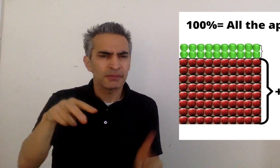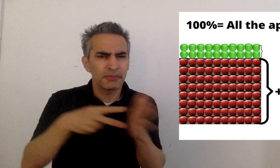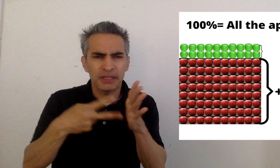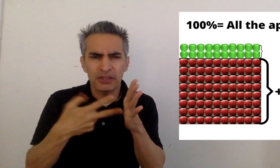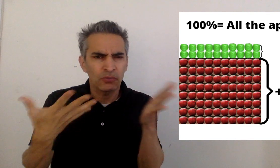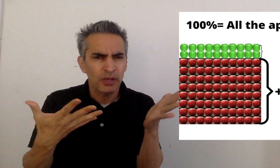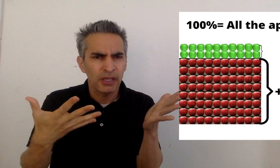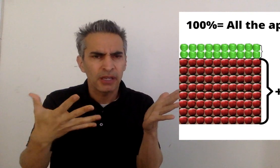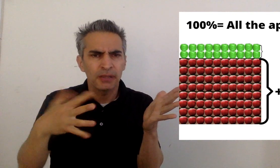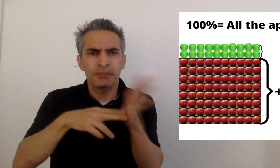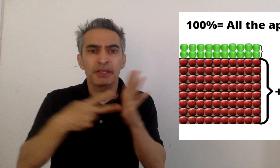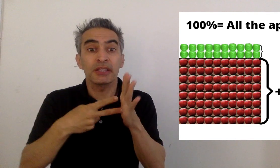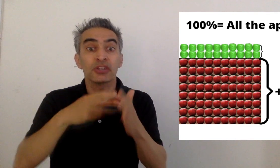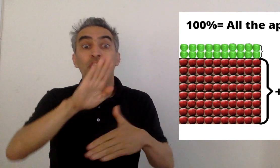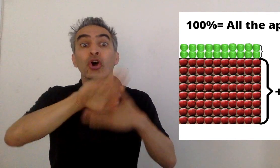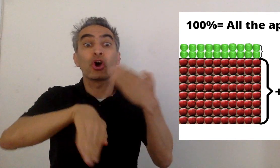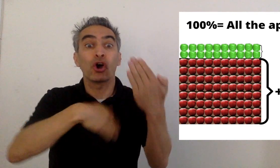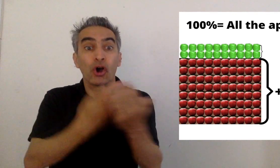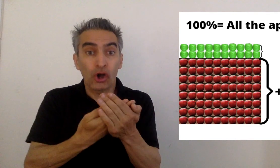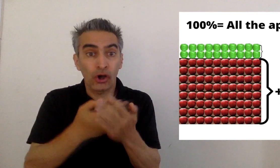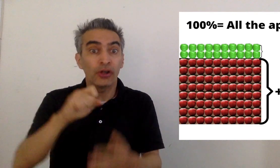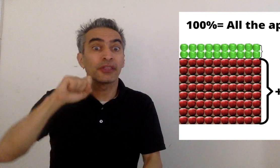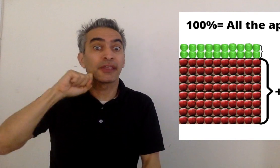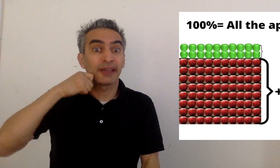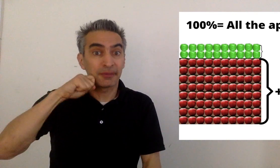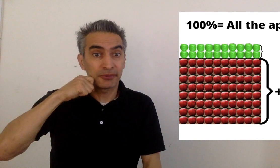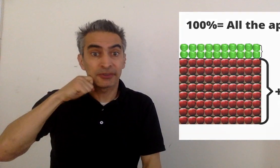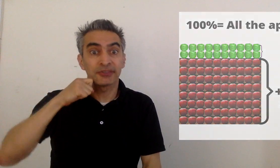represents all of the apples.